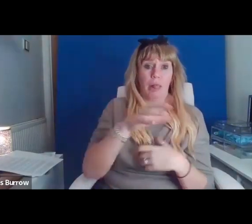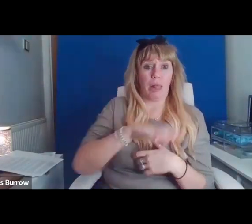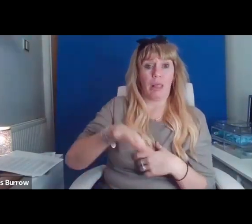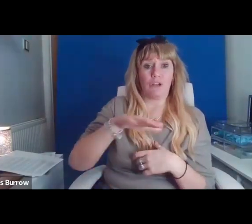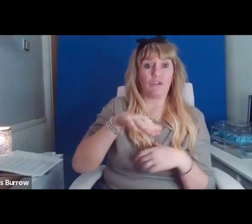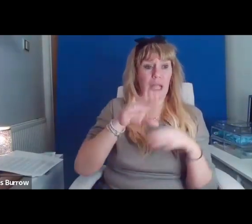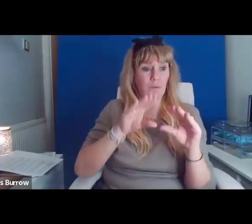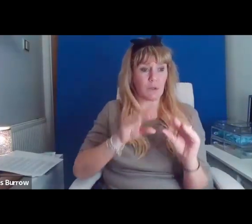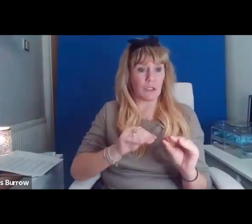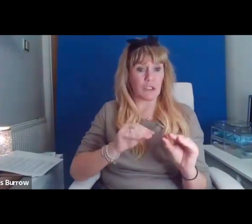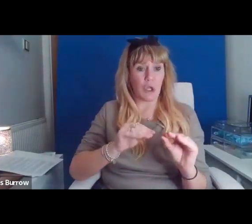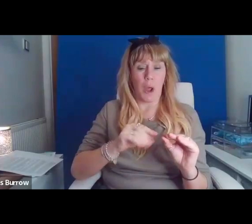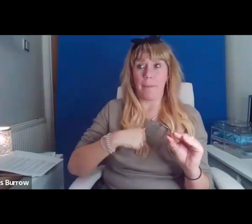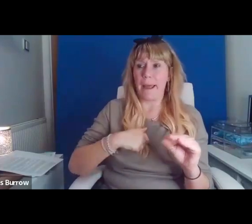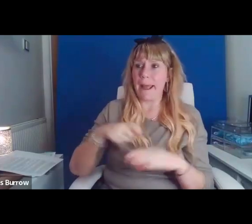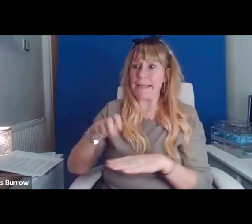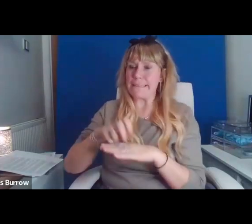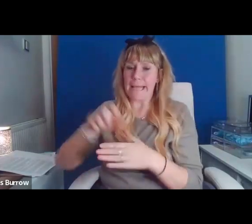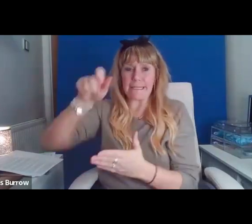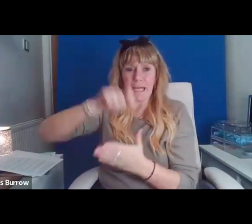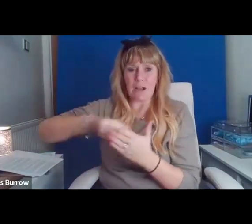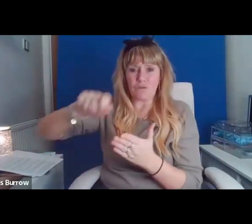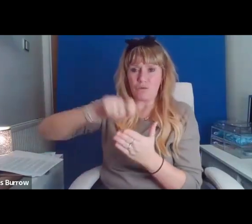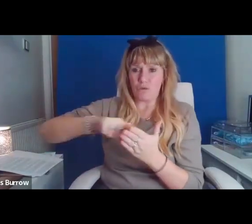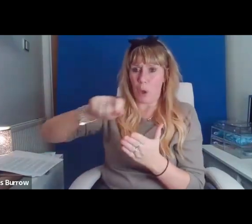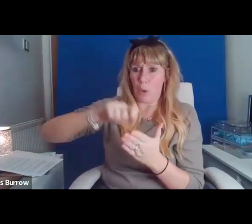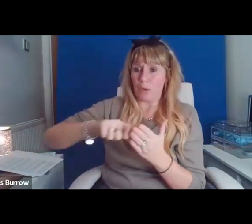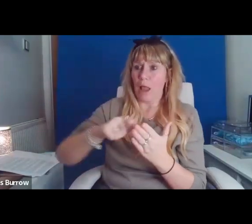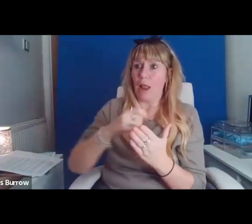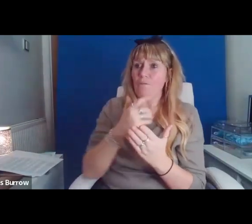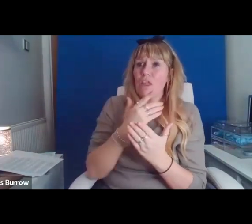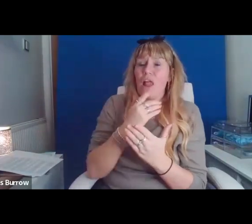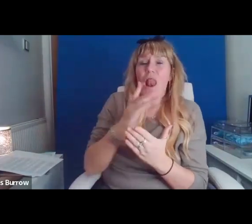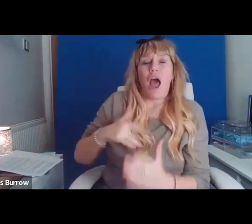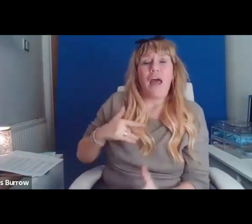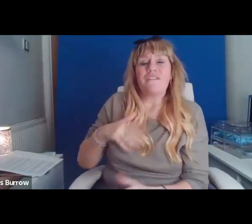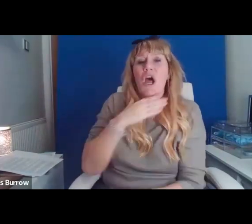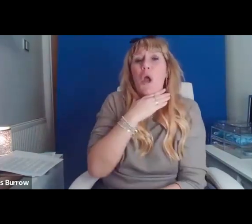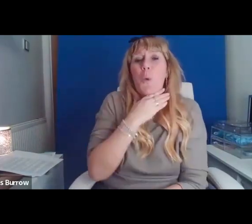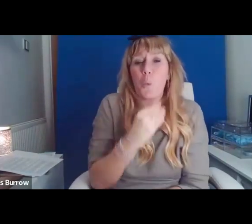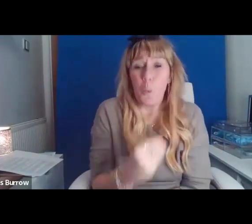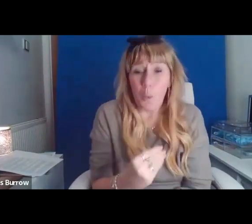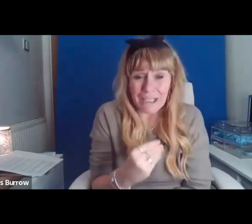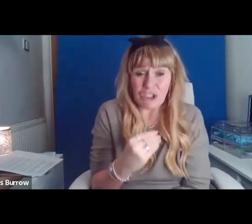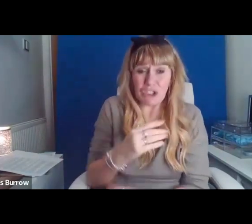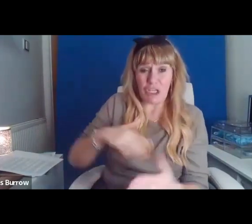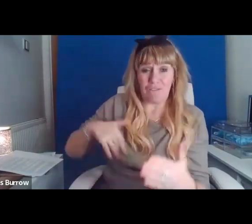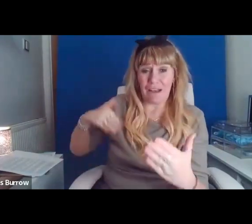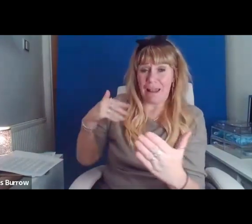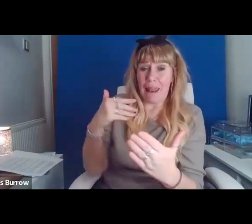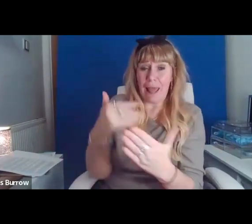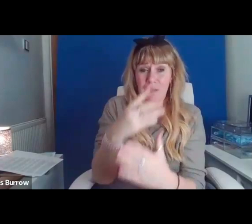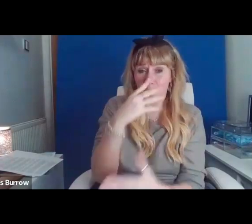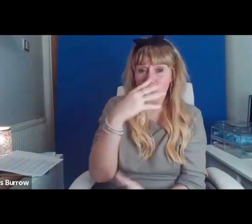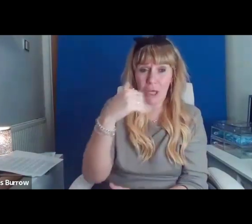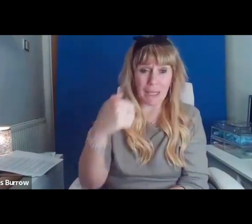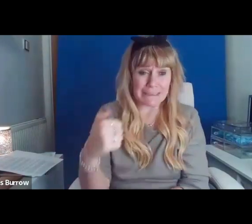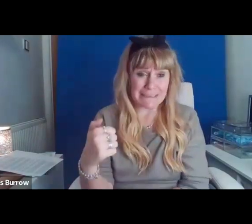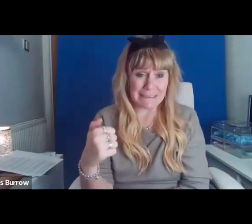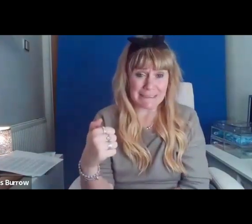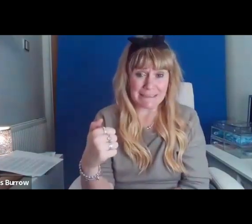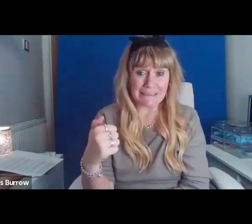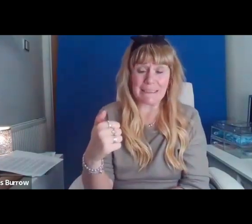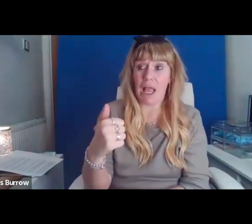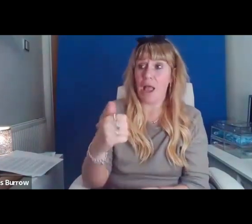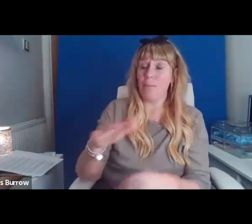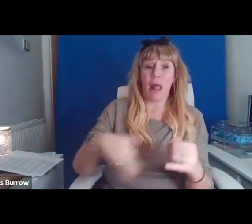wrote of the lives I wish could have made it to 96. And I used to end my words there, but less than a year after